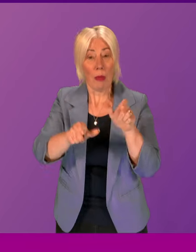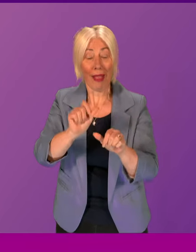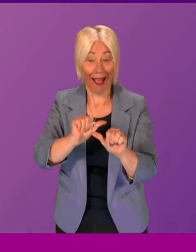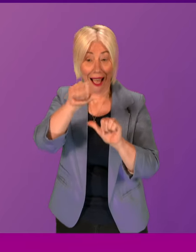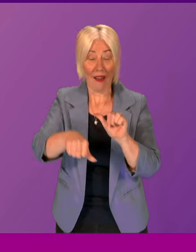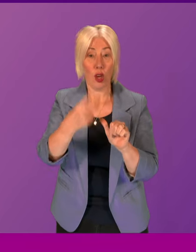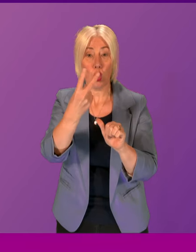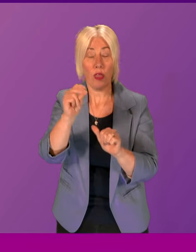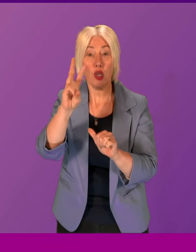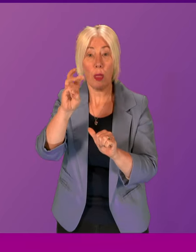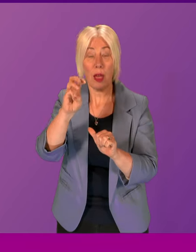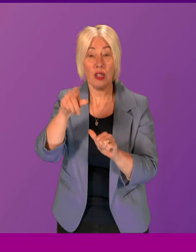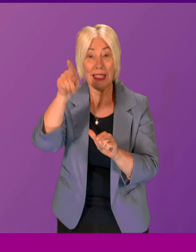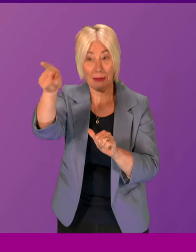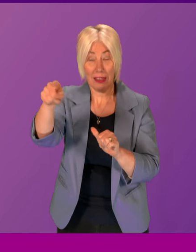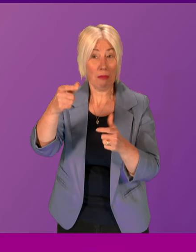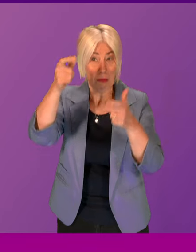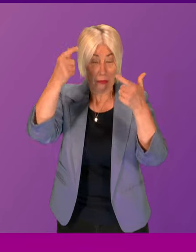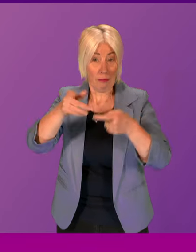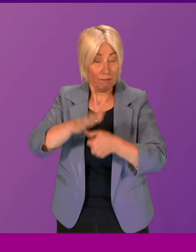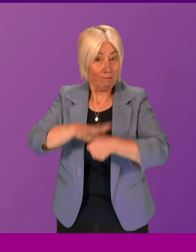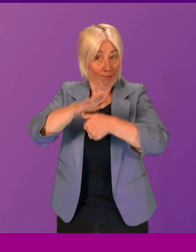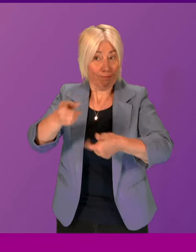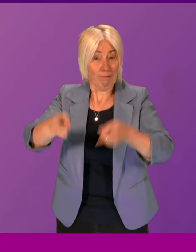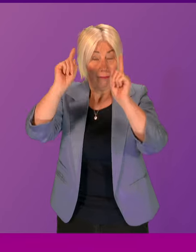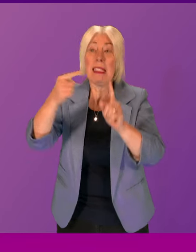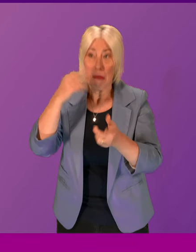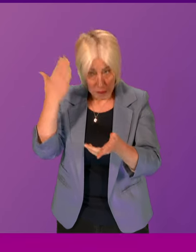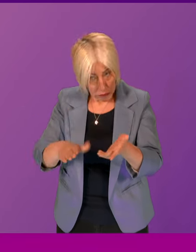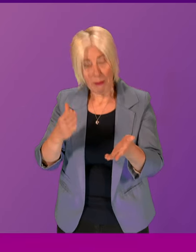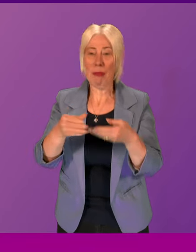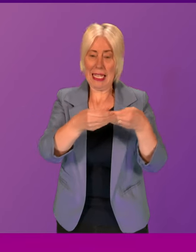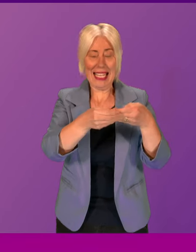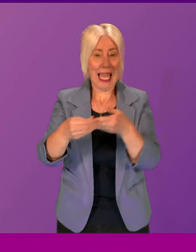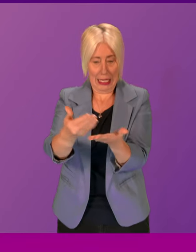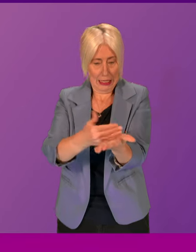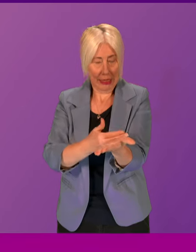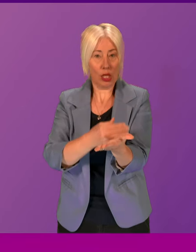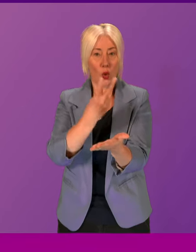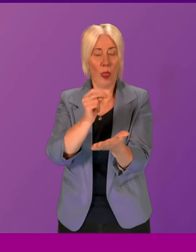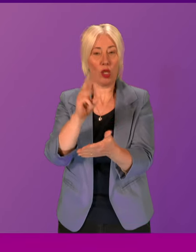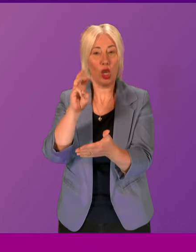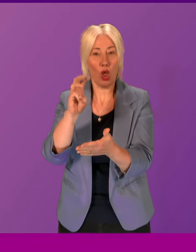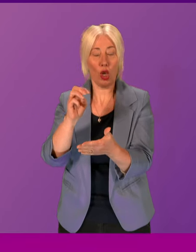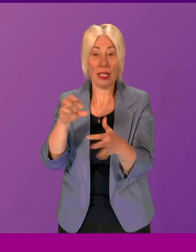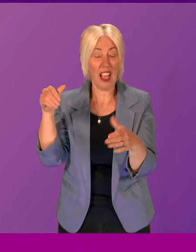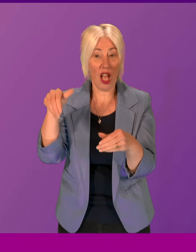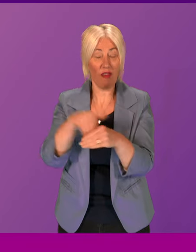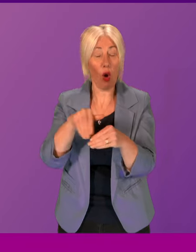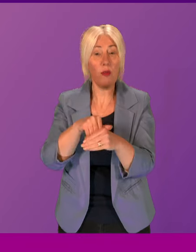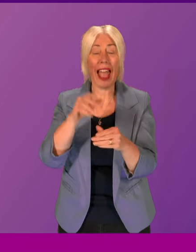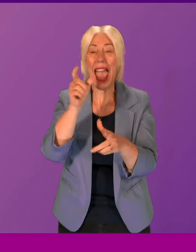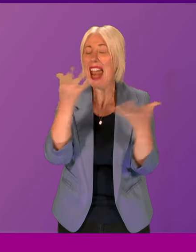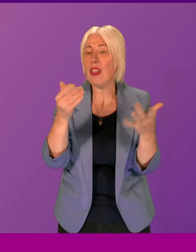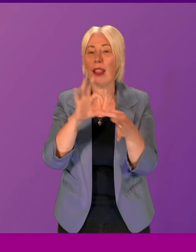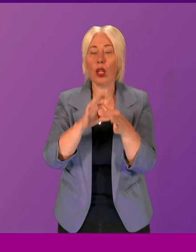again, the Lord Advocate laid that out, laid out the fact that, of course, there was guidance to prosecutors in 2013 involving Horizon cases.